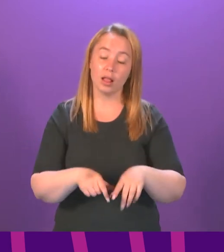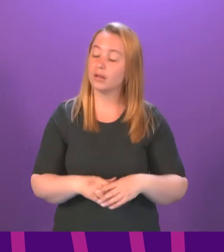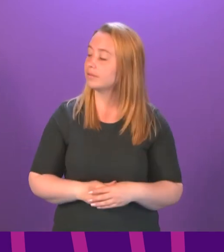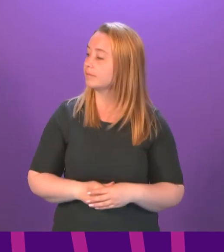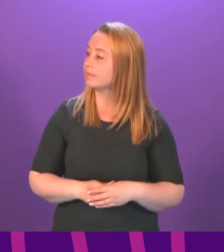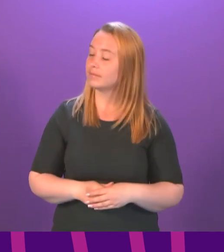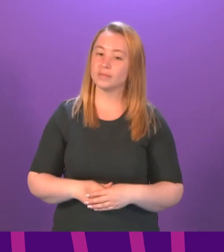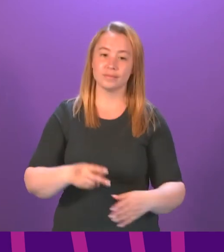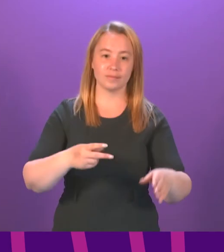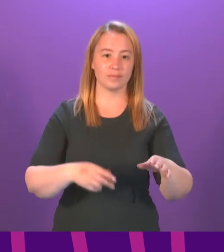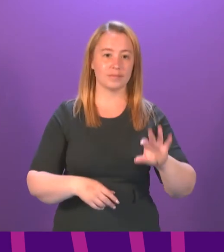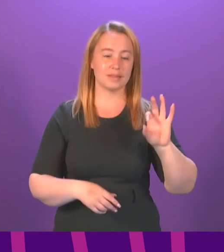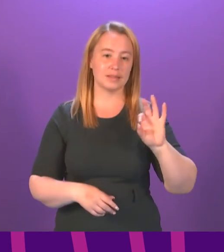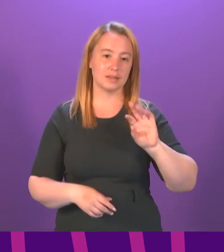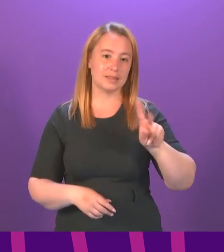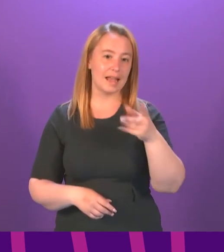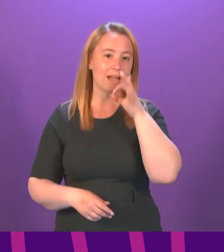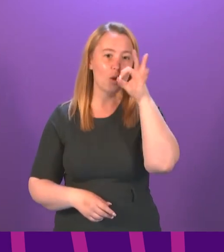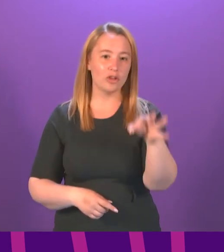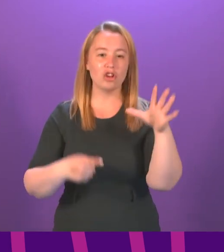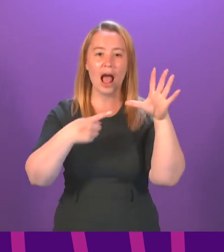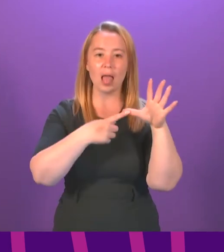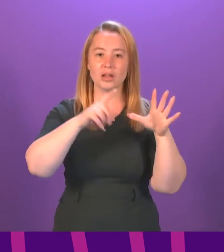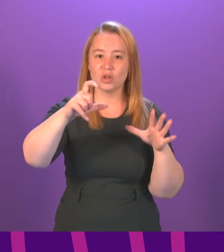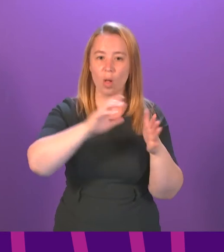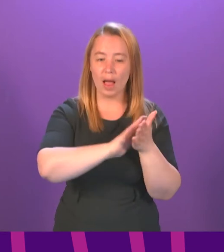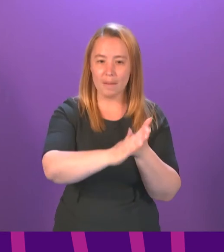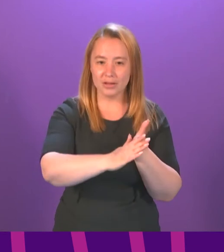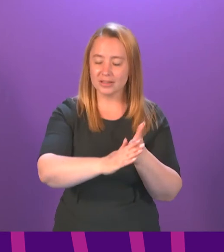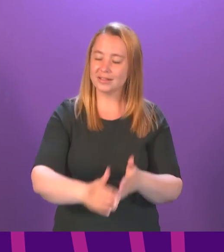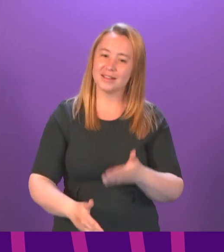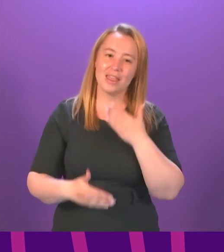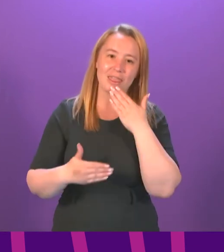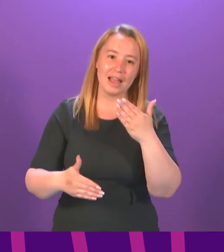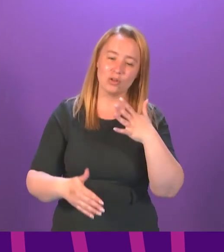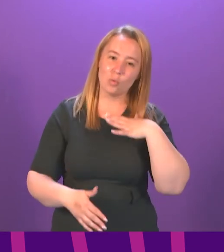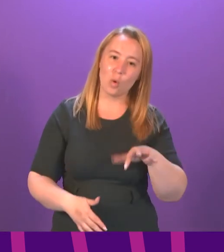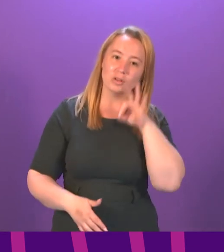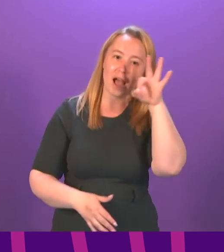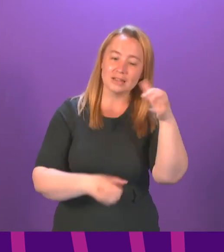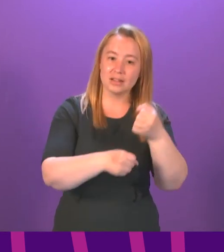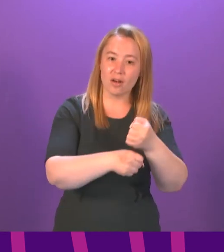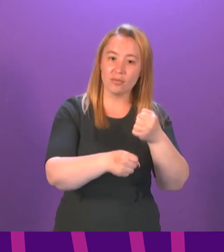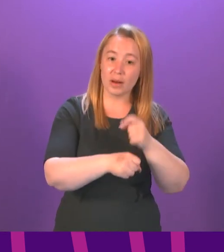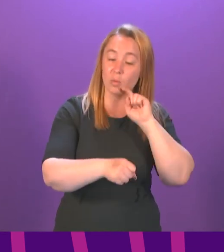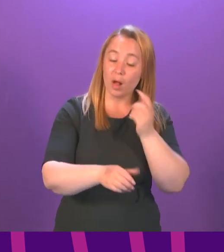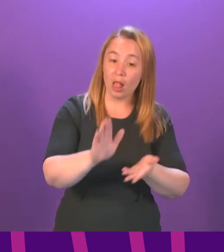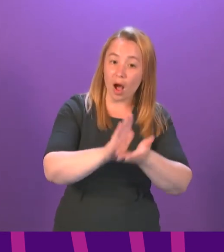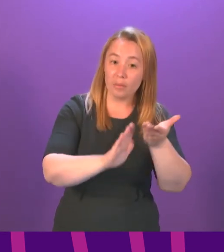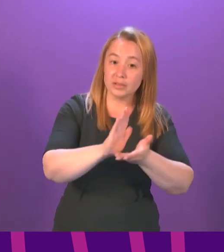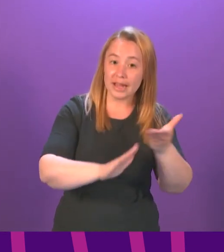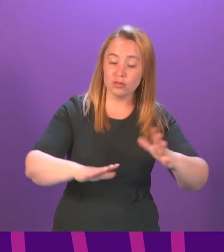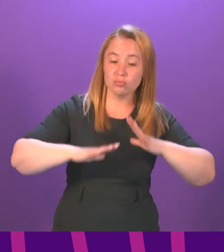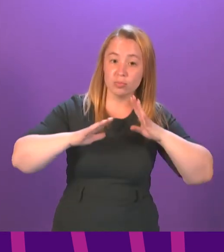Thank you. Question number two, I call Alex Coole-Hamilton. Thank you very much, Presiding Officer. To ask the Scottish Government whether it will provide an update on its